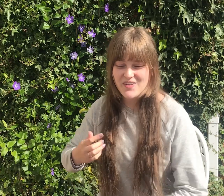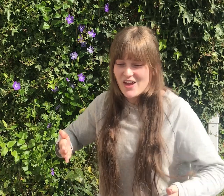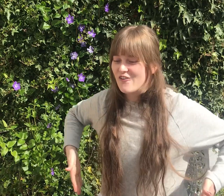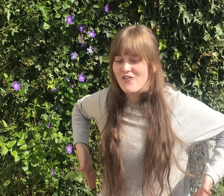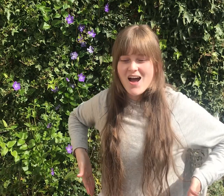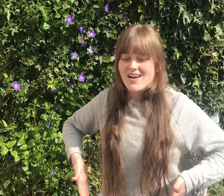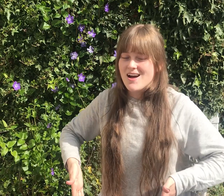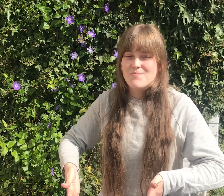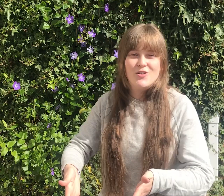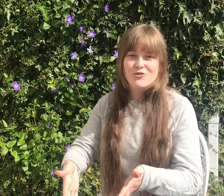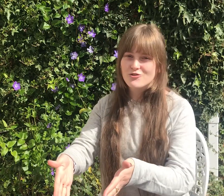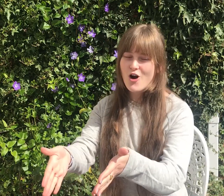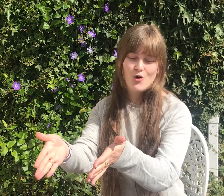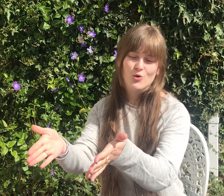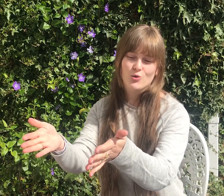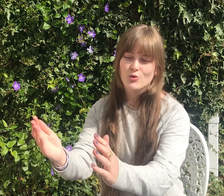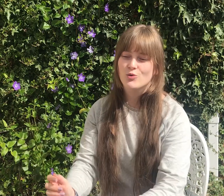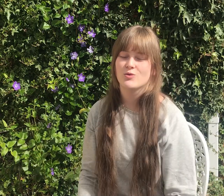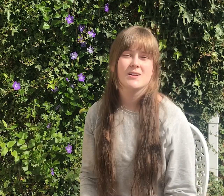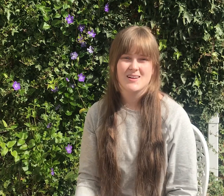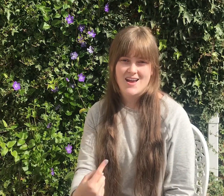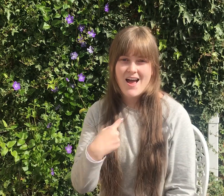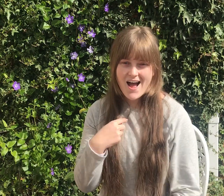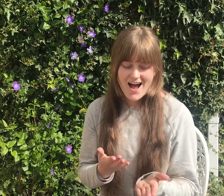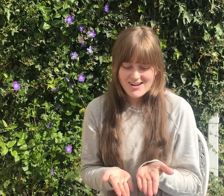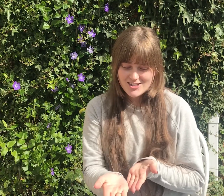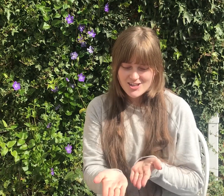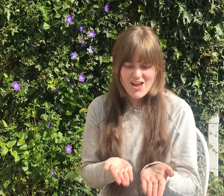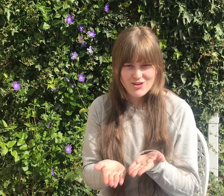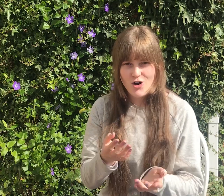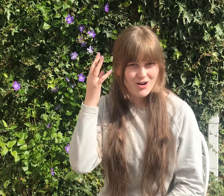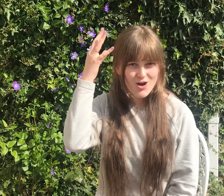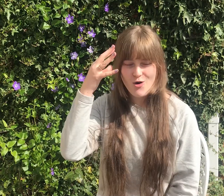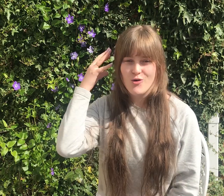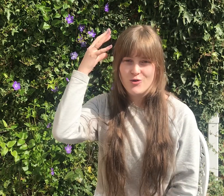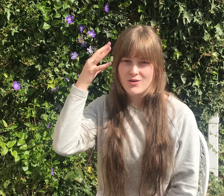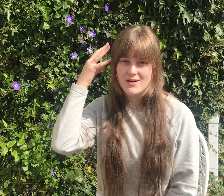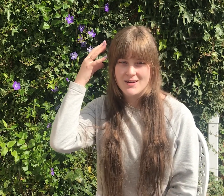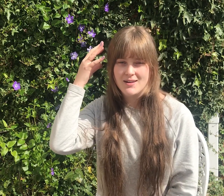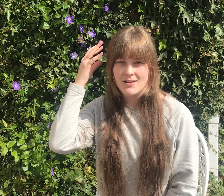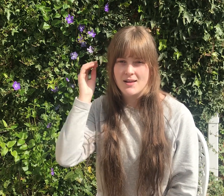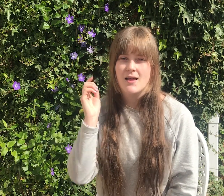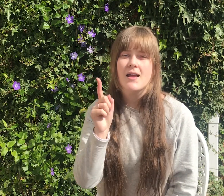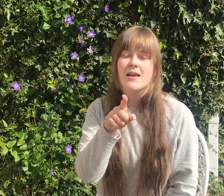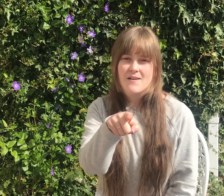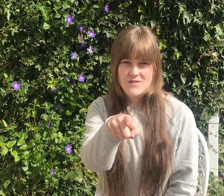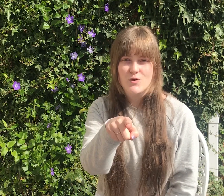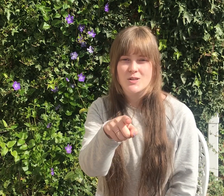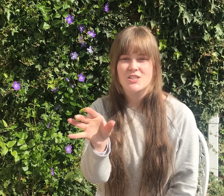Right Up The Loan I'll Share Your Loan If You